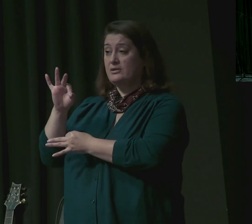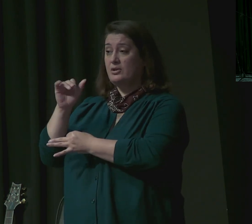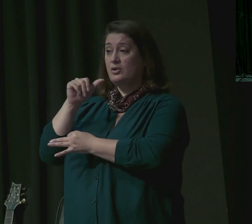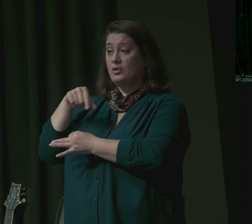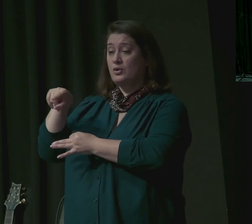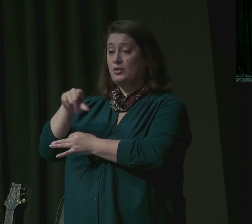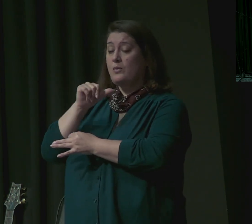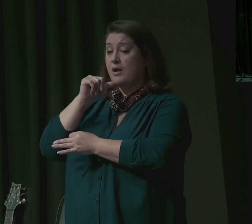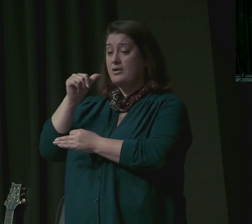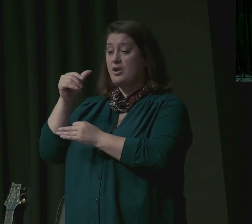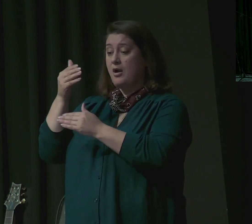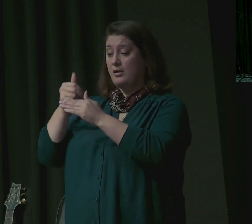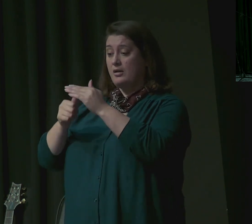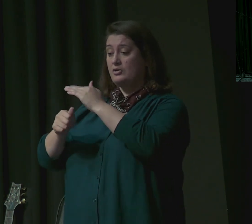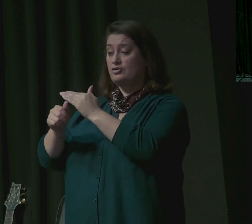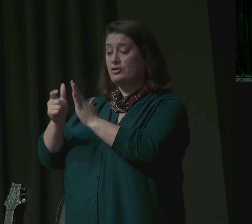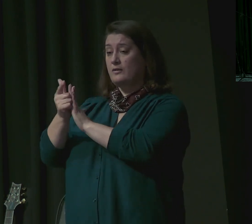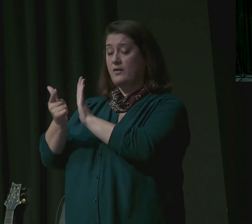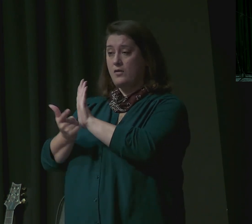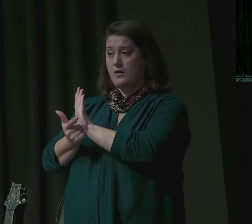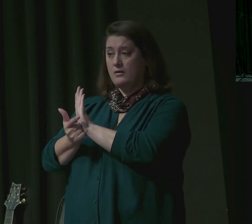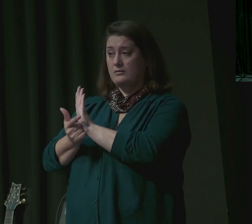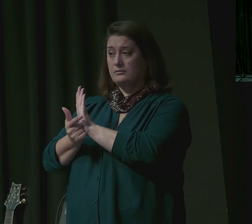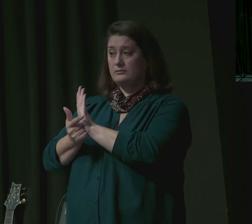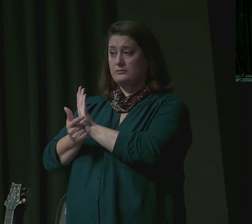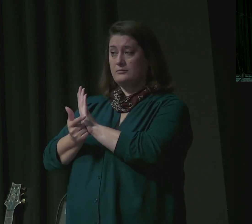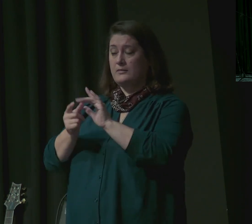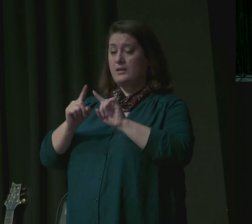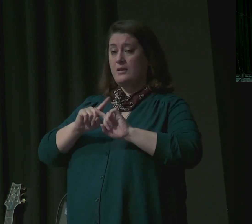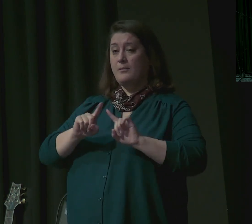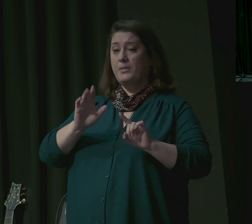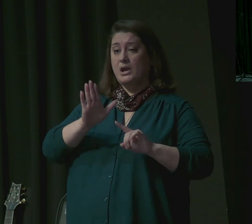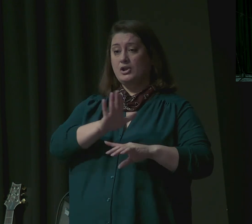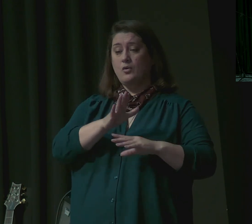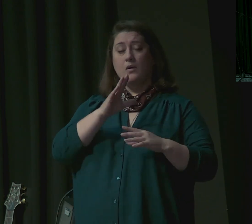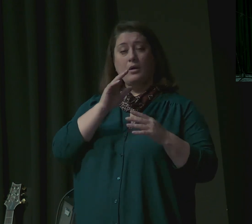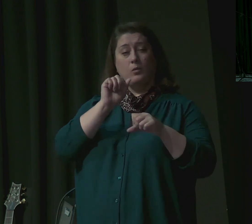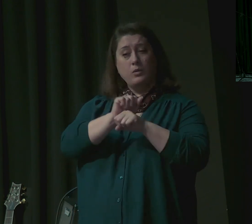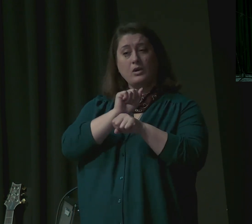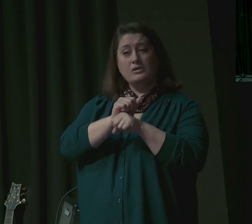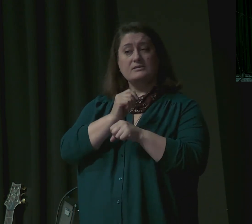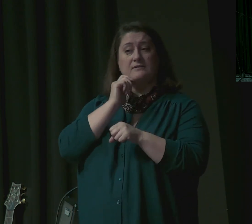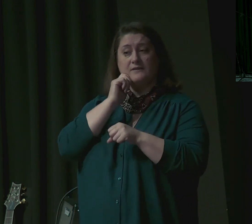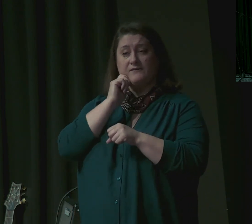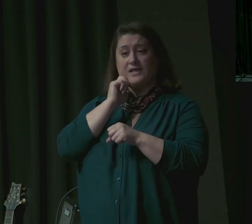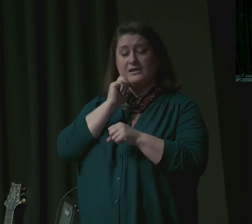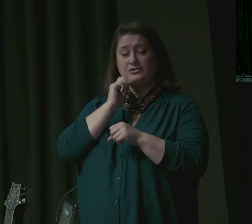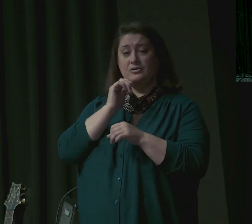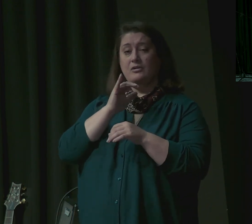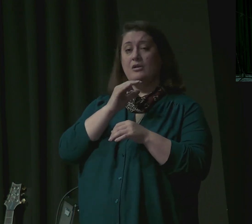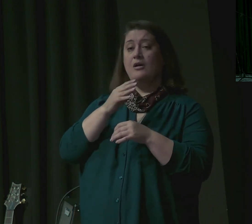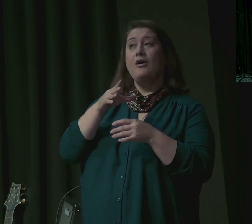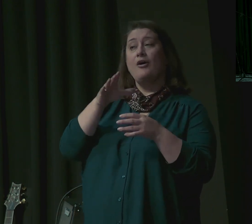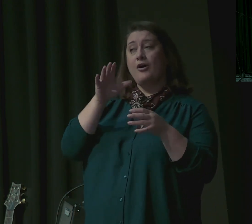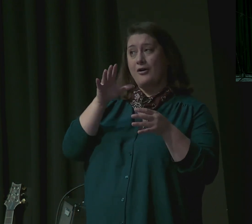sensuality idolatry sorcery enmity strife jealousy fits of anger